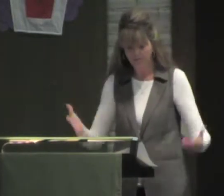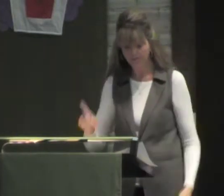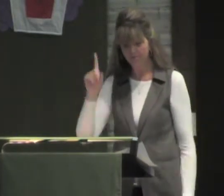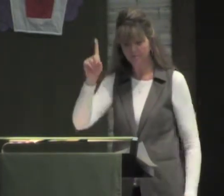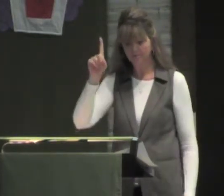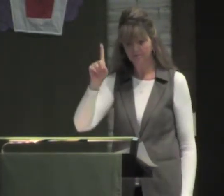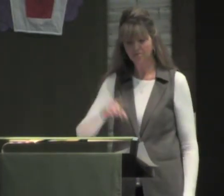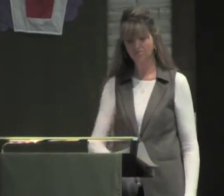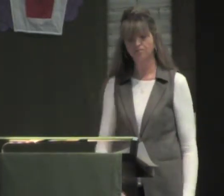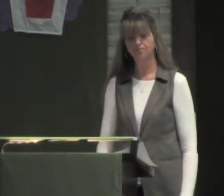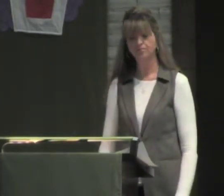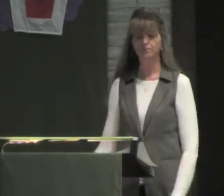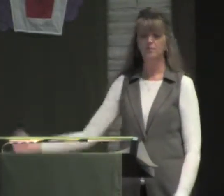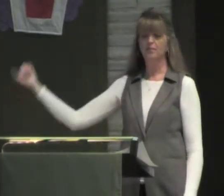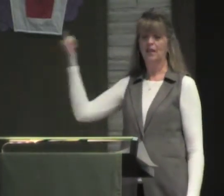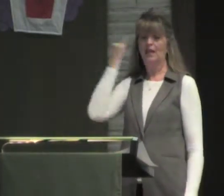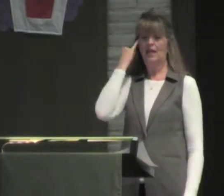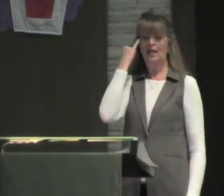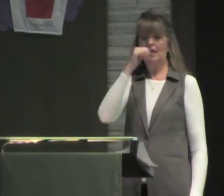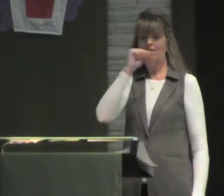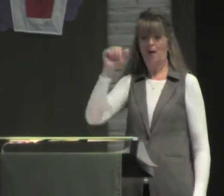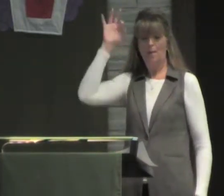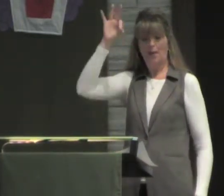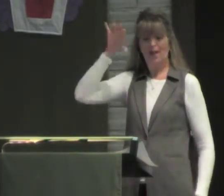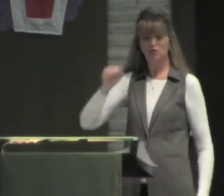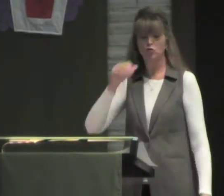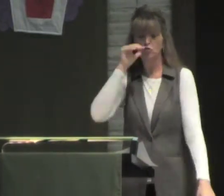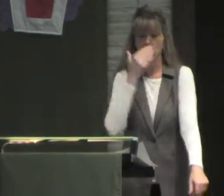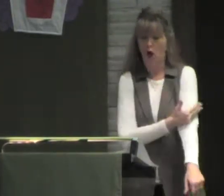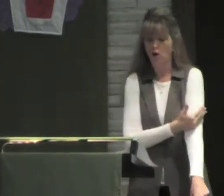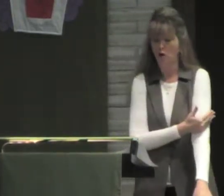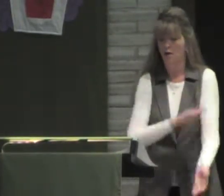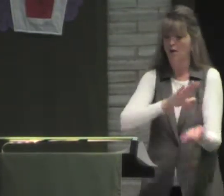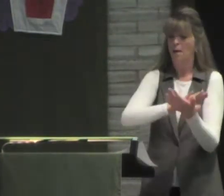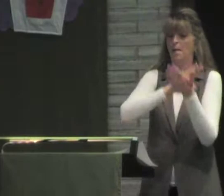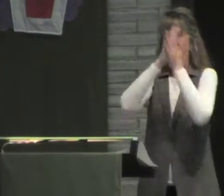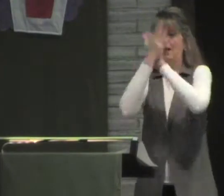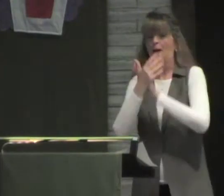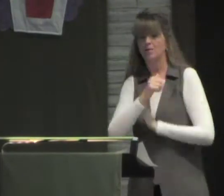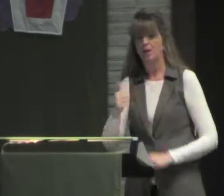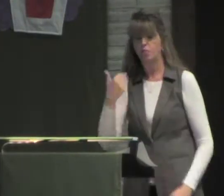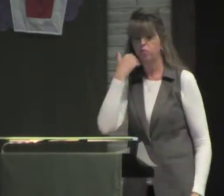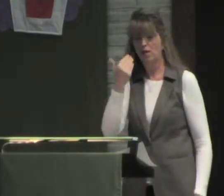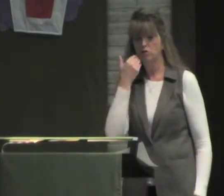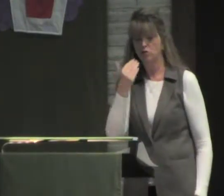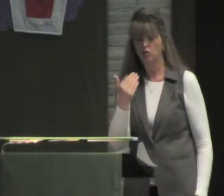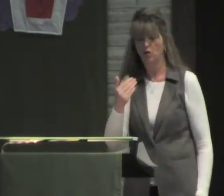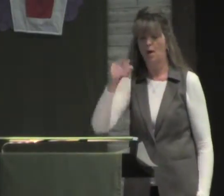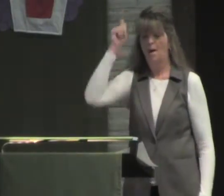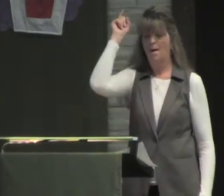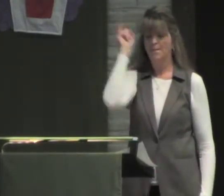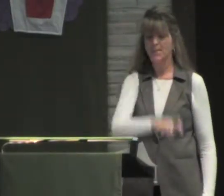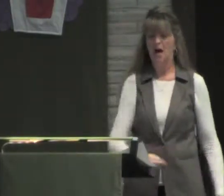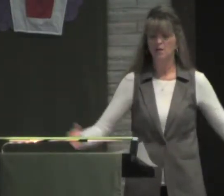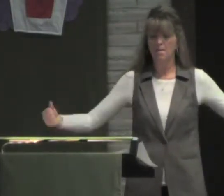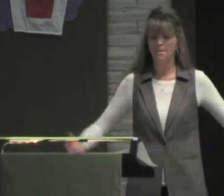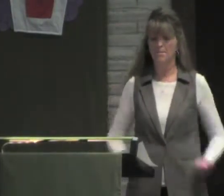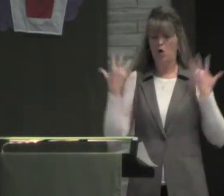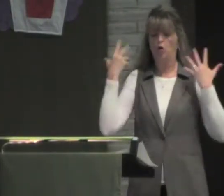But anyway, let's see what some of these, I want to remind you about some of the things that really are in the Bible.